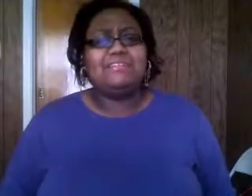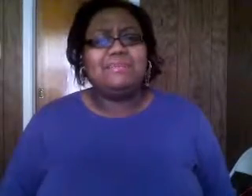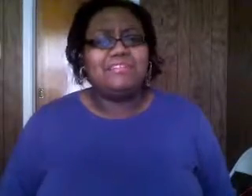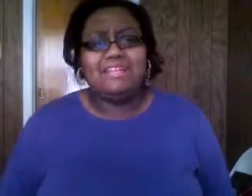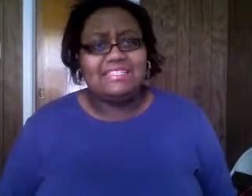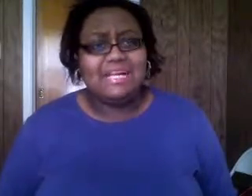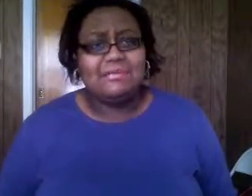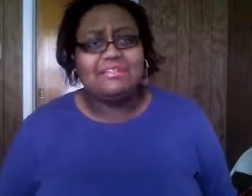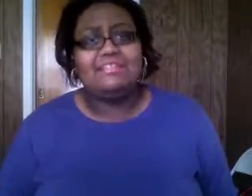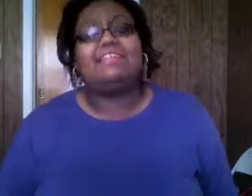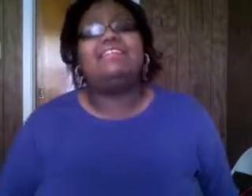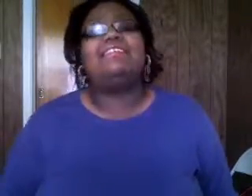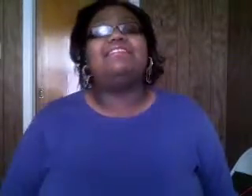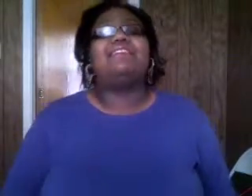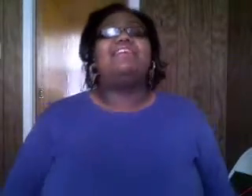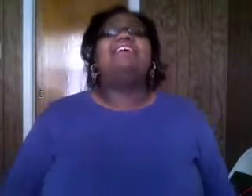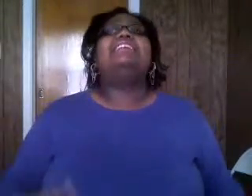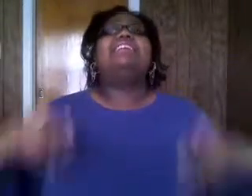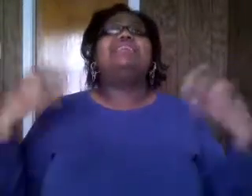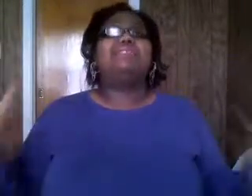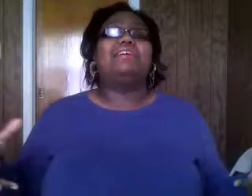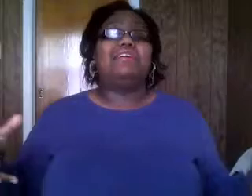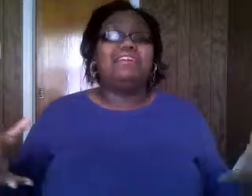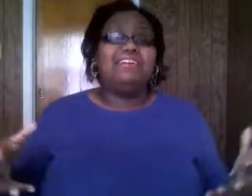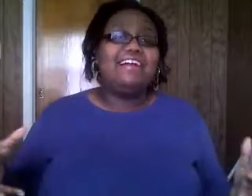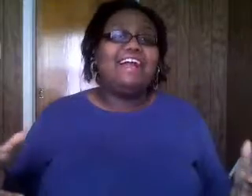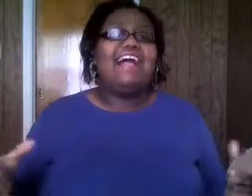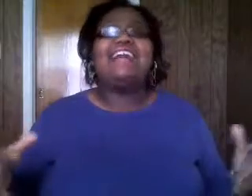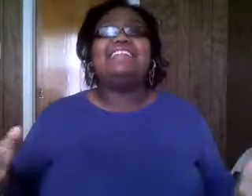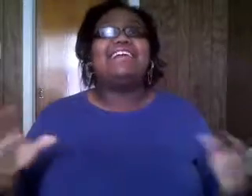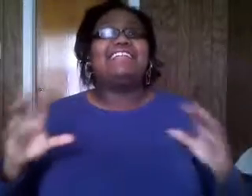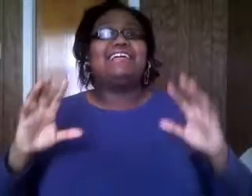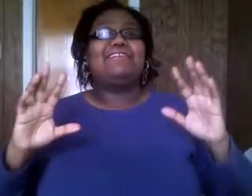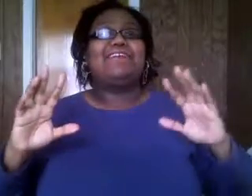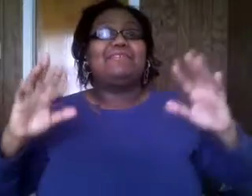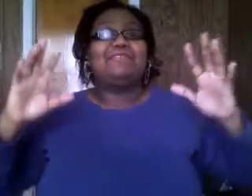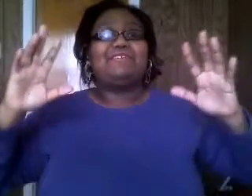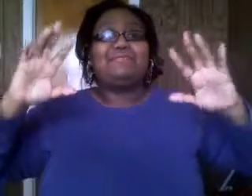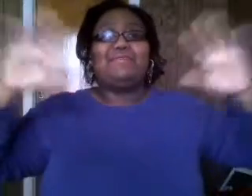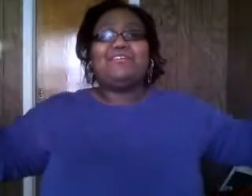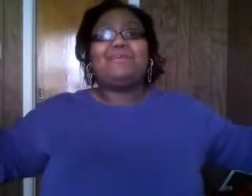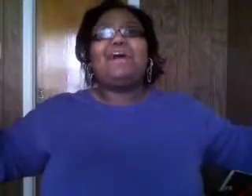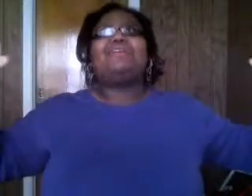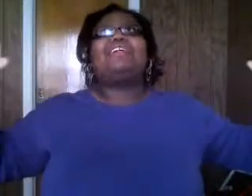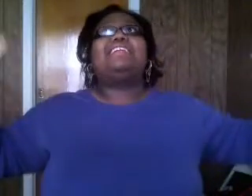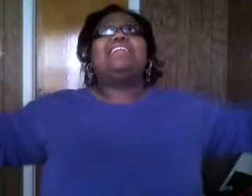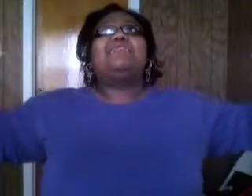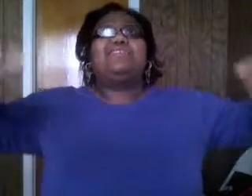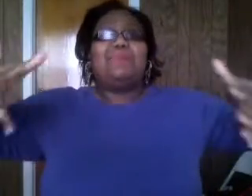something i know they ain't stopping us you know so they were there and it's like they they were it's a big crowd like standing in front of my